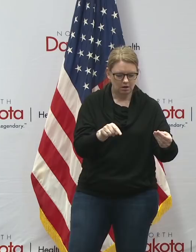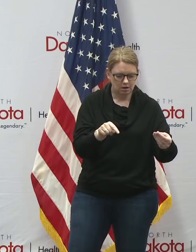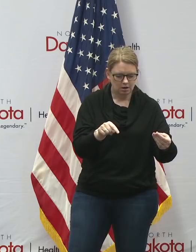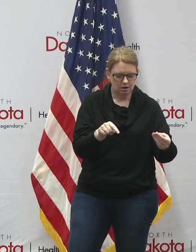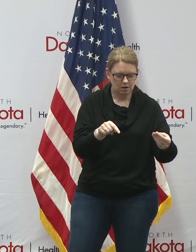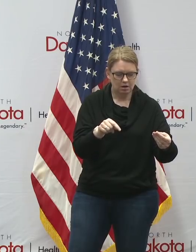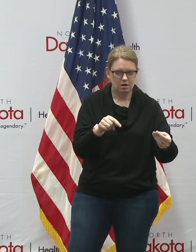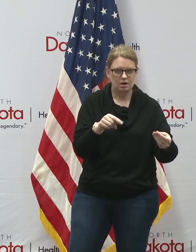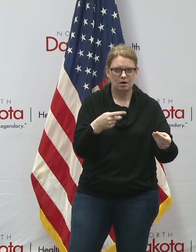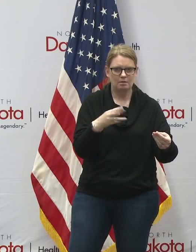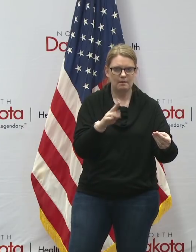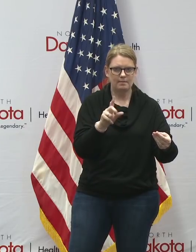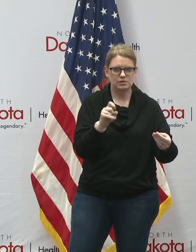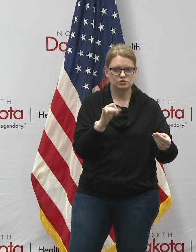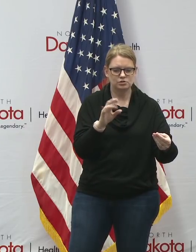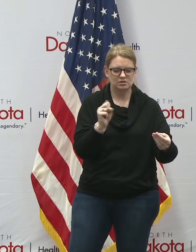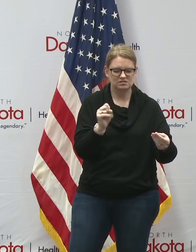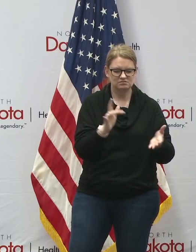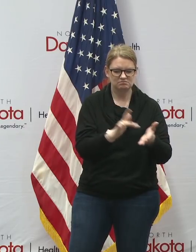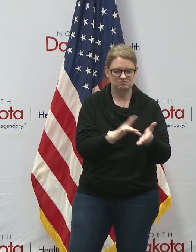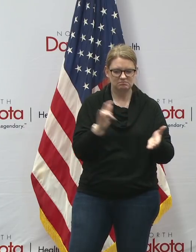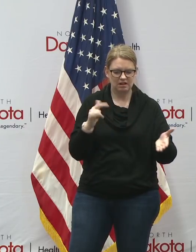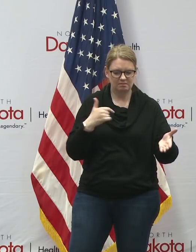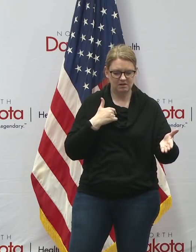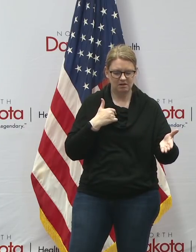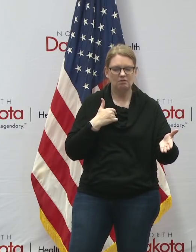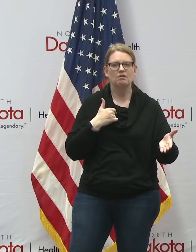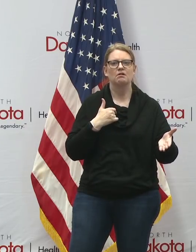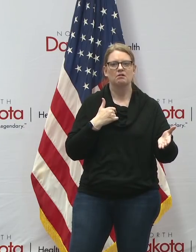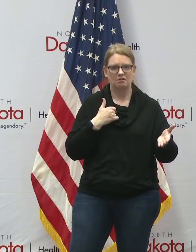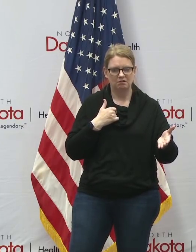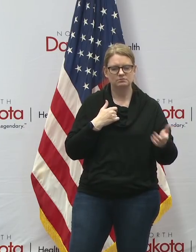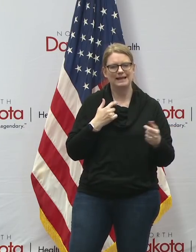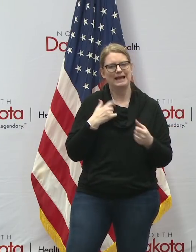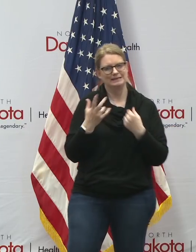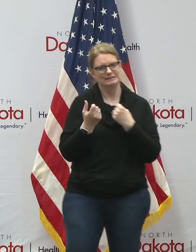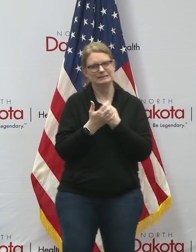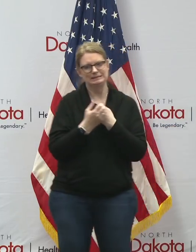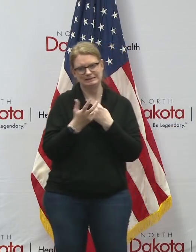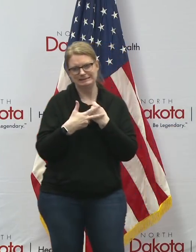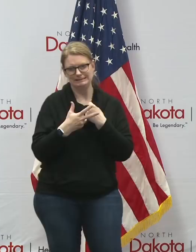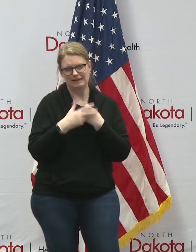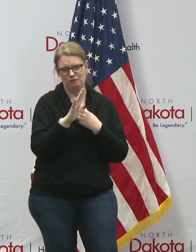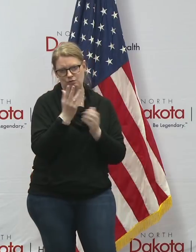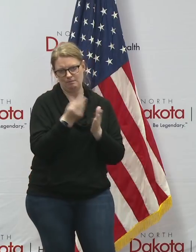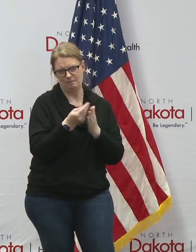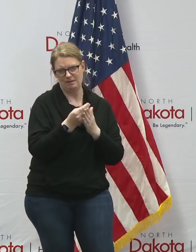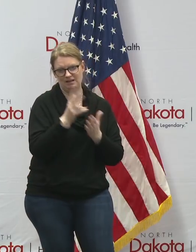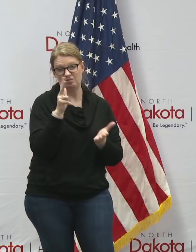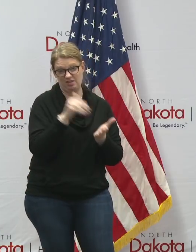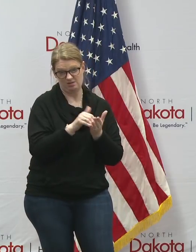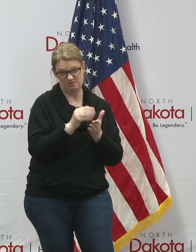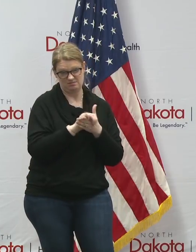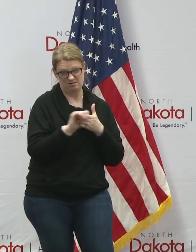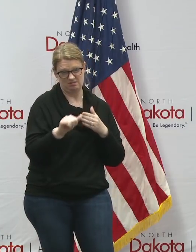how many other people we could similarly assist by getting the word out thank you